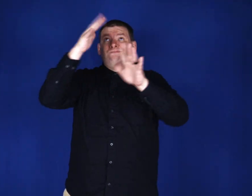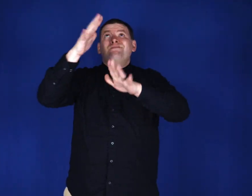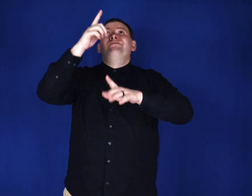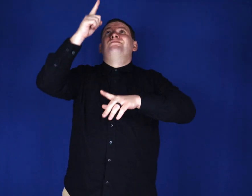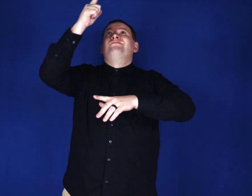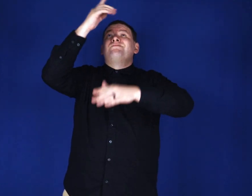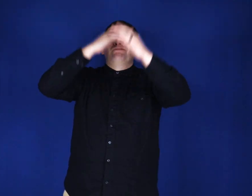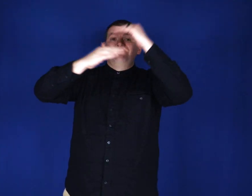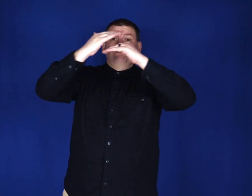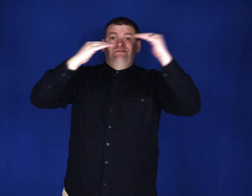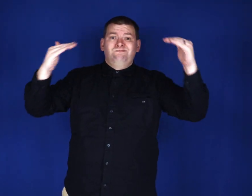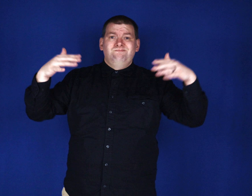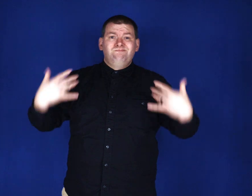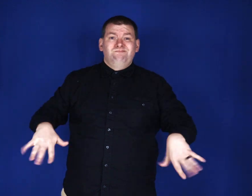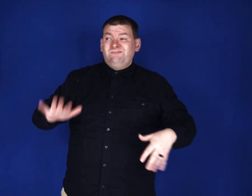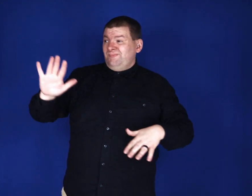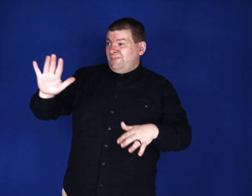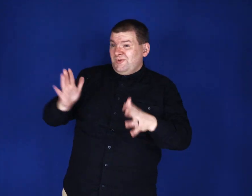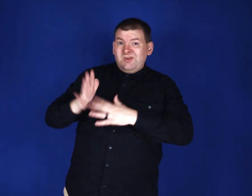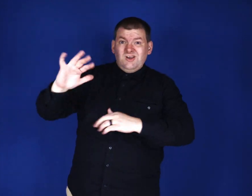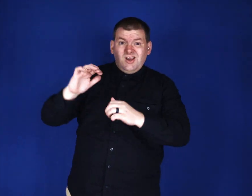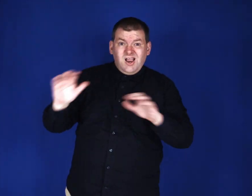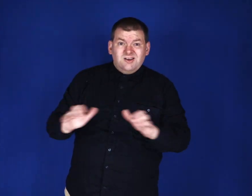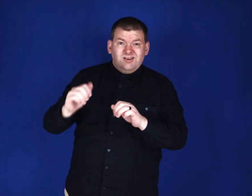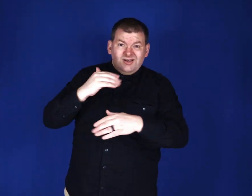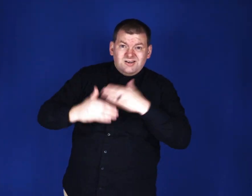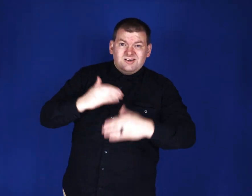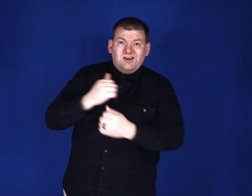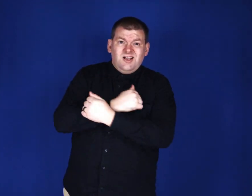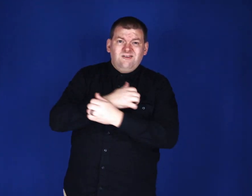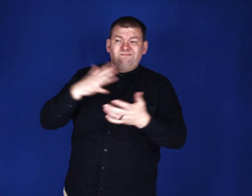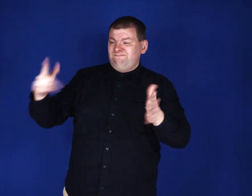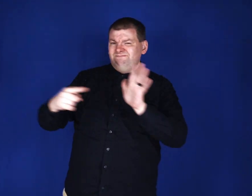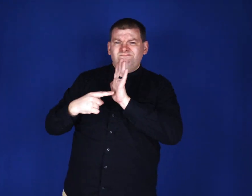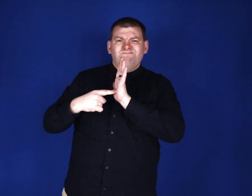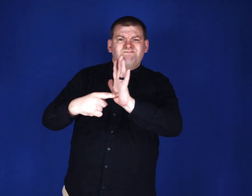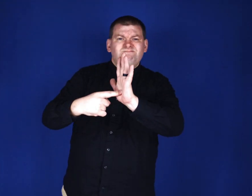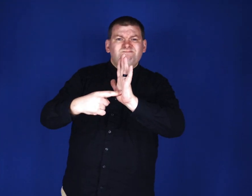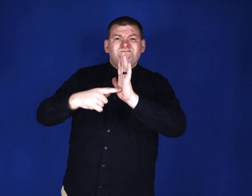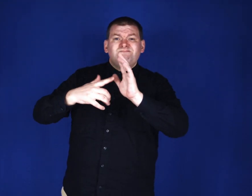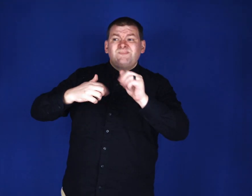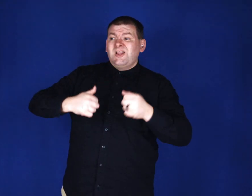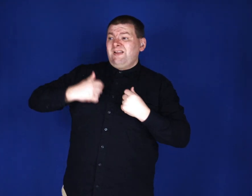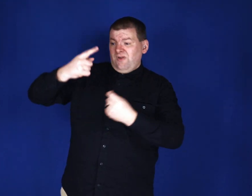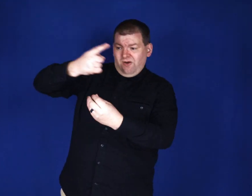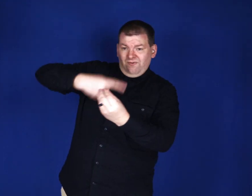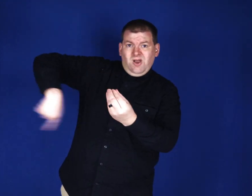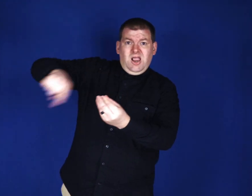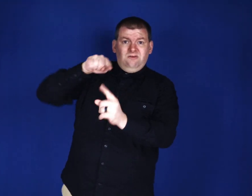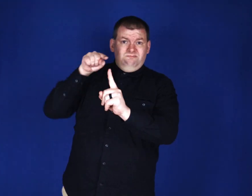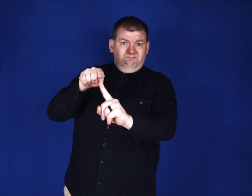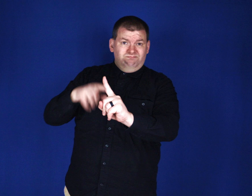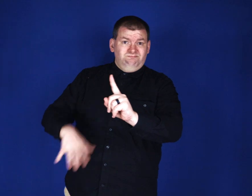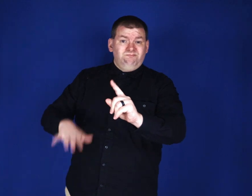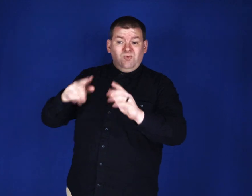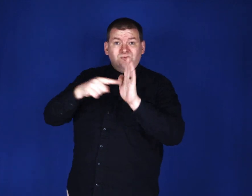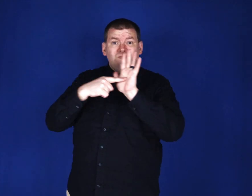Father which is in heaven. Through his acts of kindness and love, he has illuminated the lives of those around him, reflecting